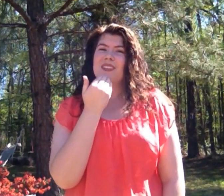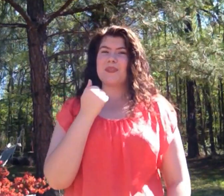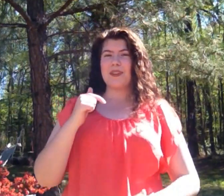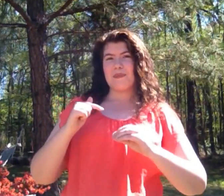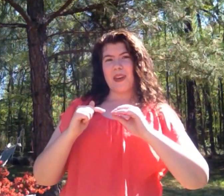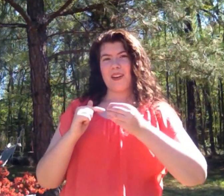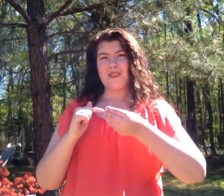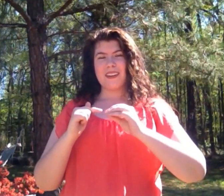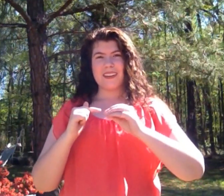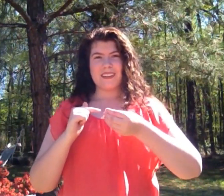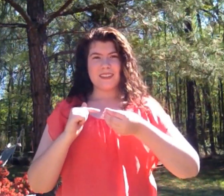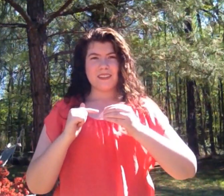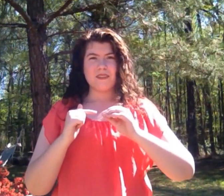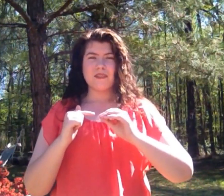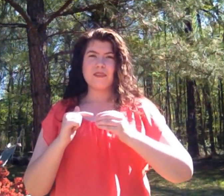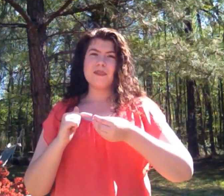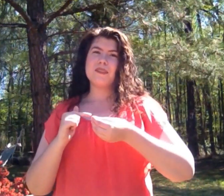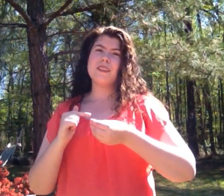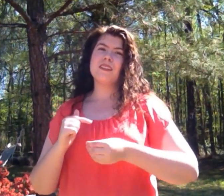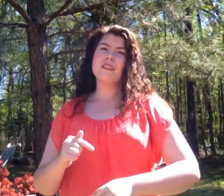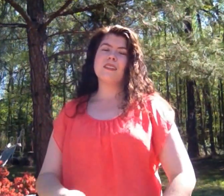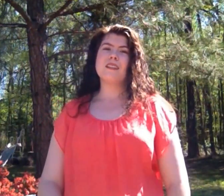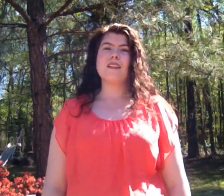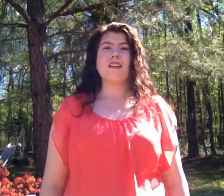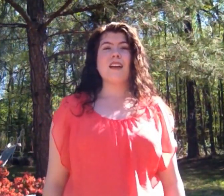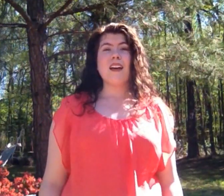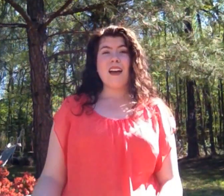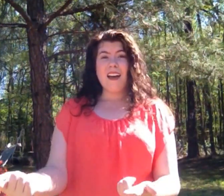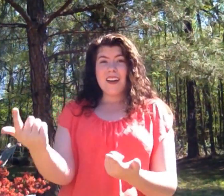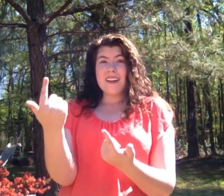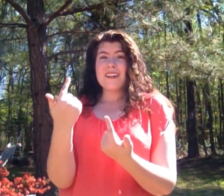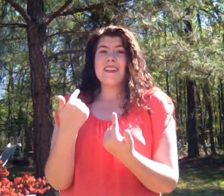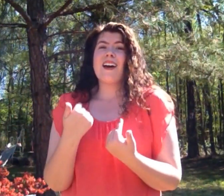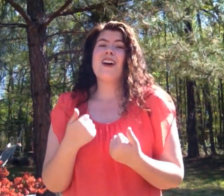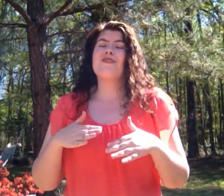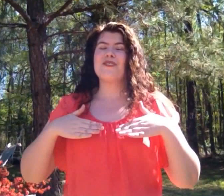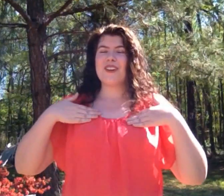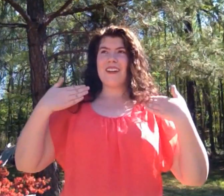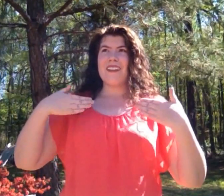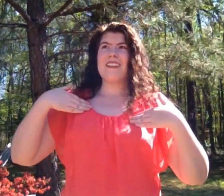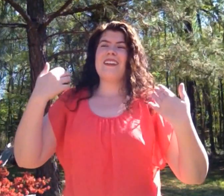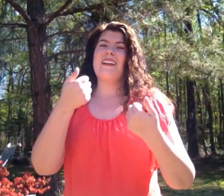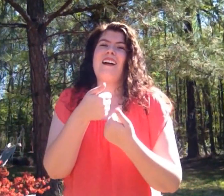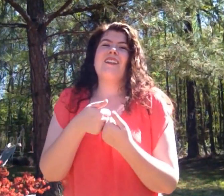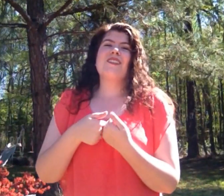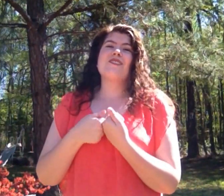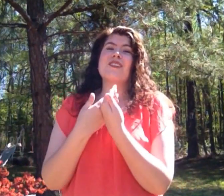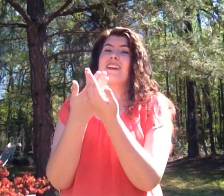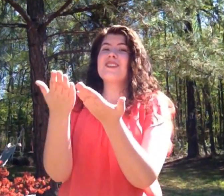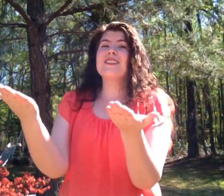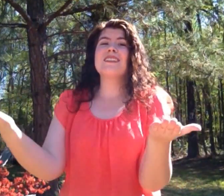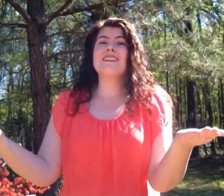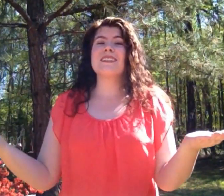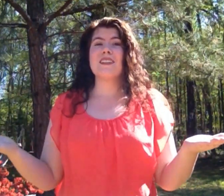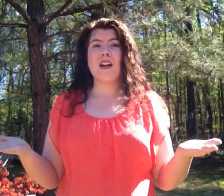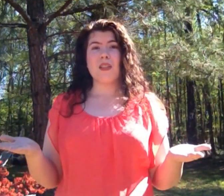sweet berries of the earth Come roll in all the riches all